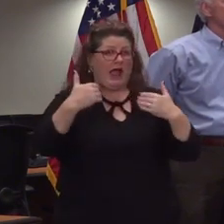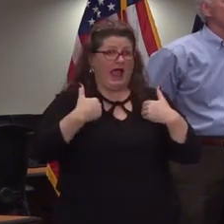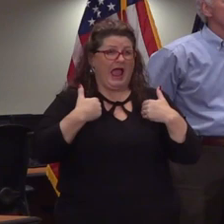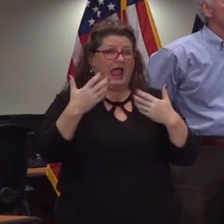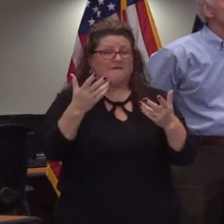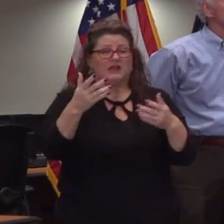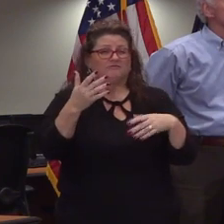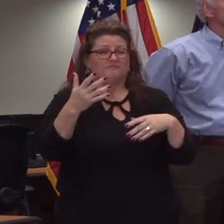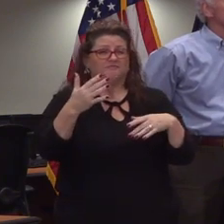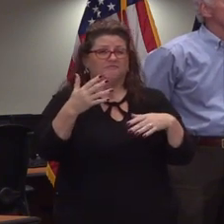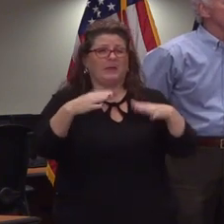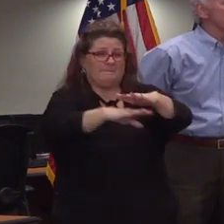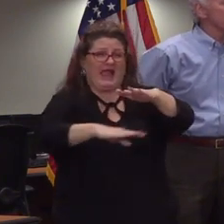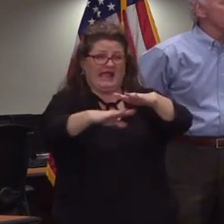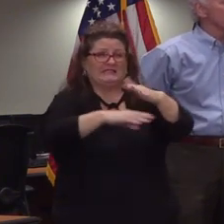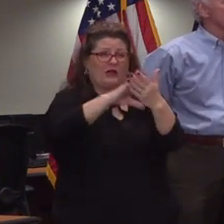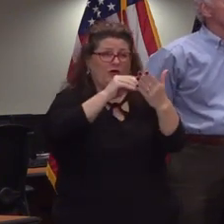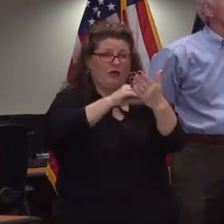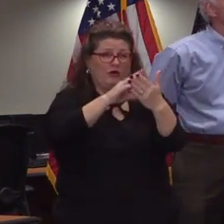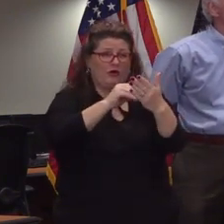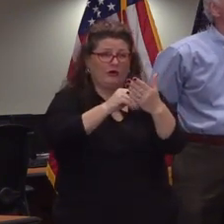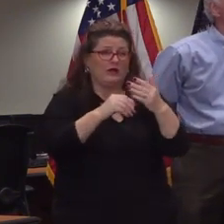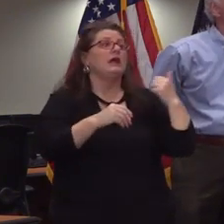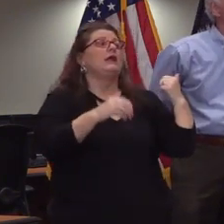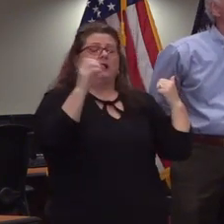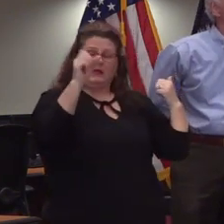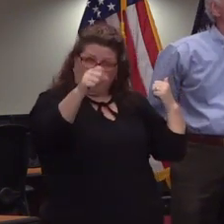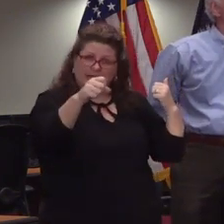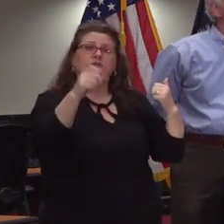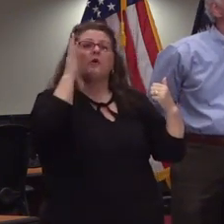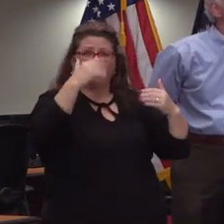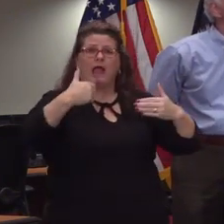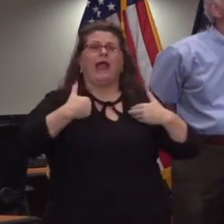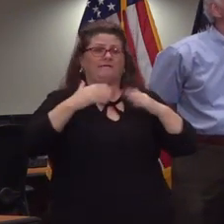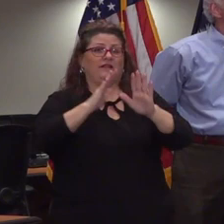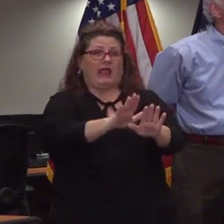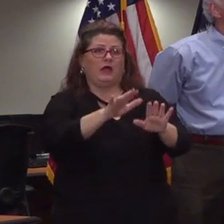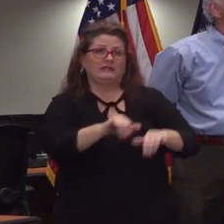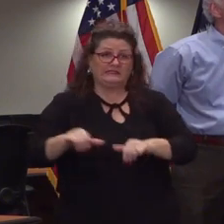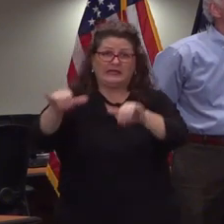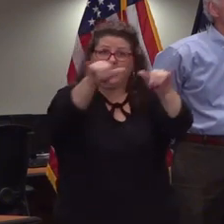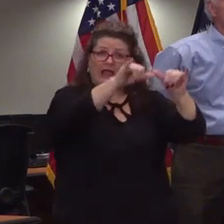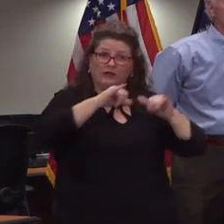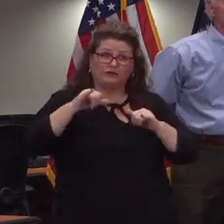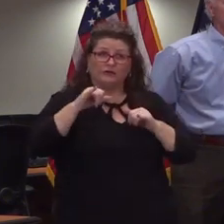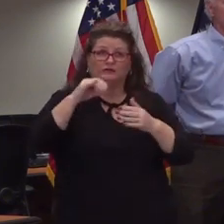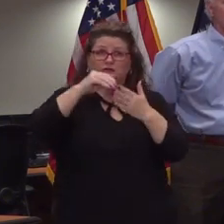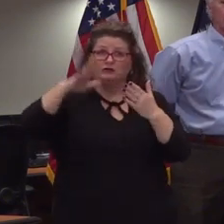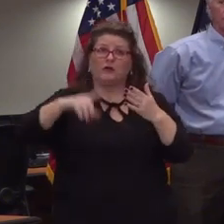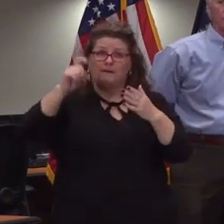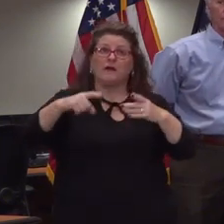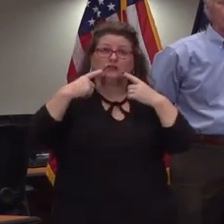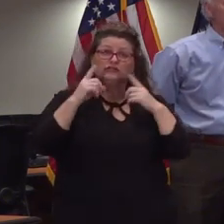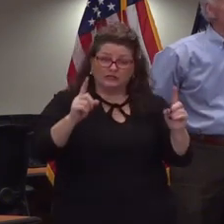possibly what we've been looking at are what are those super standards there's standards of uh that students need to achieve